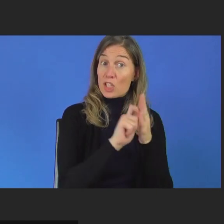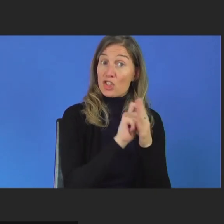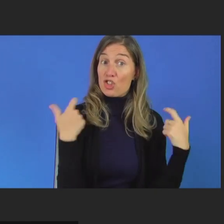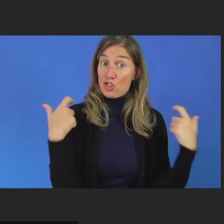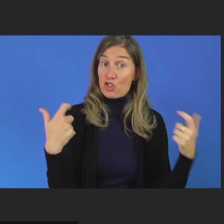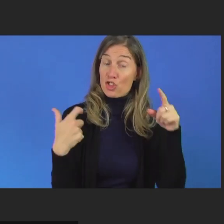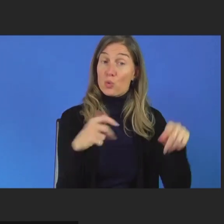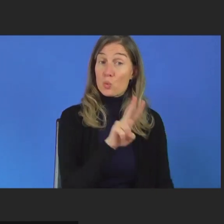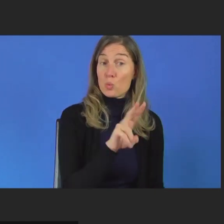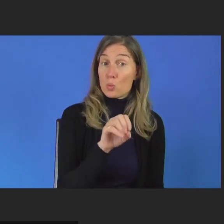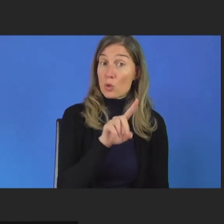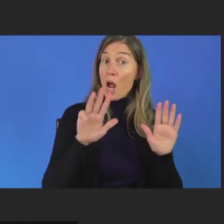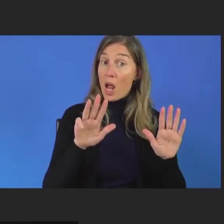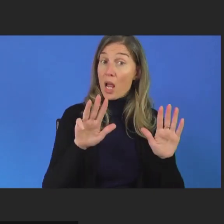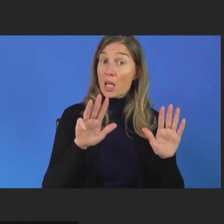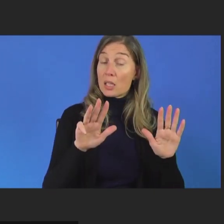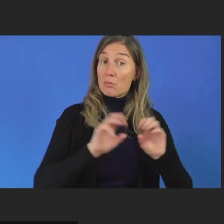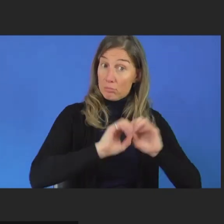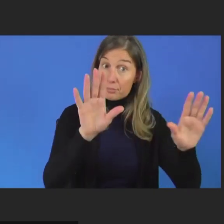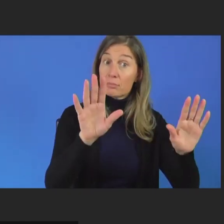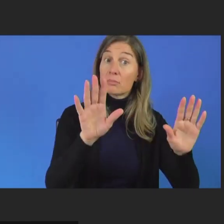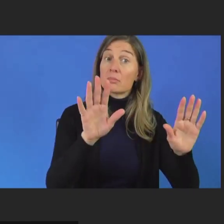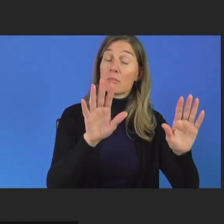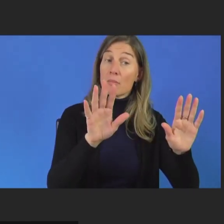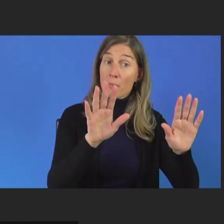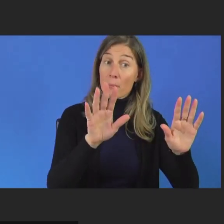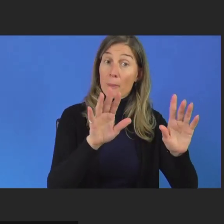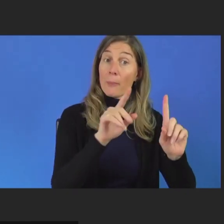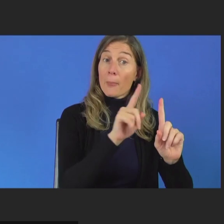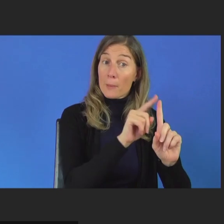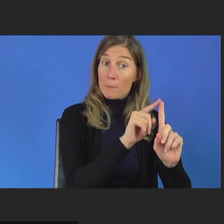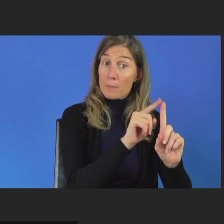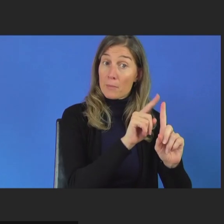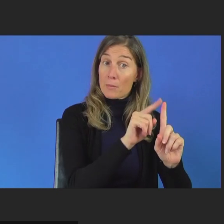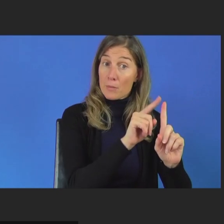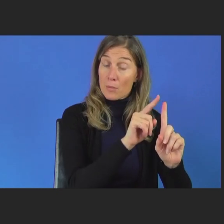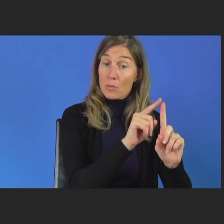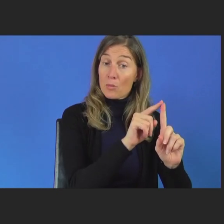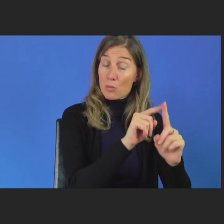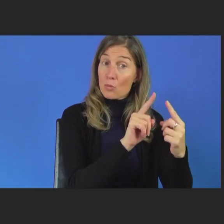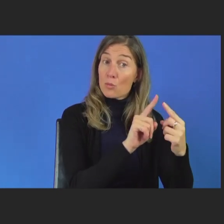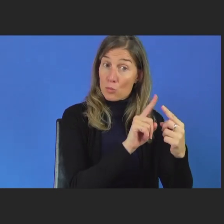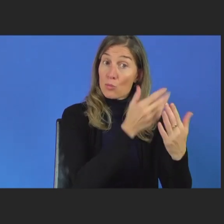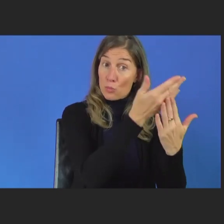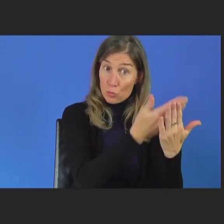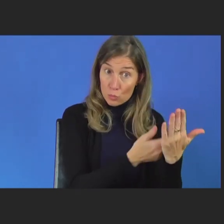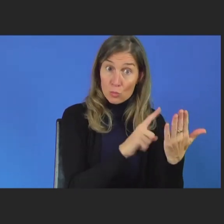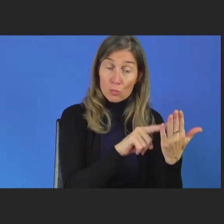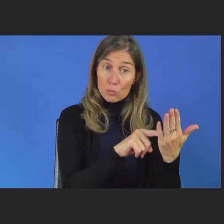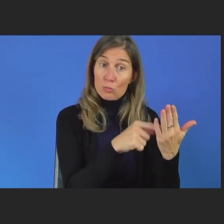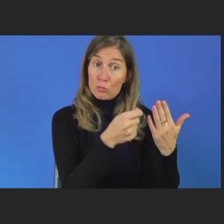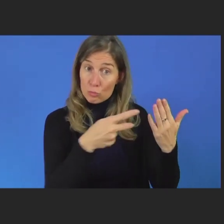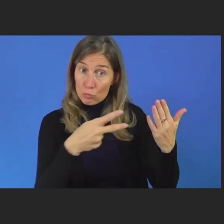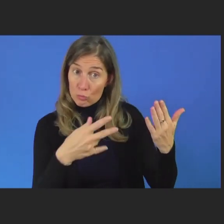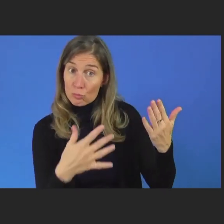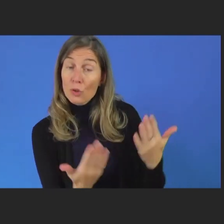2019. There are a number of recommendations, certainly in